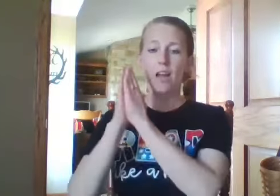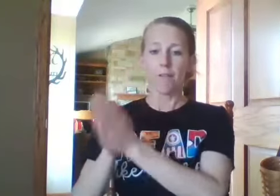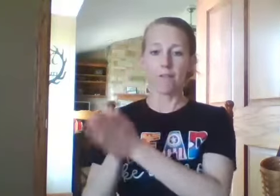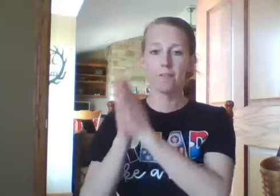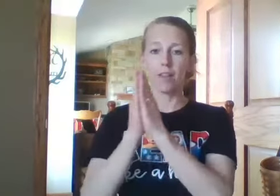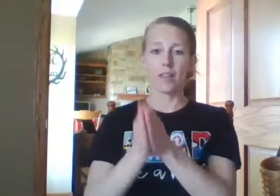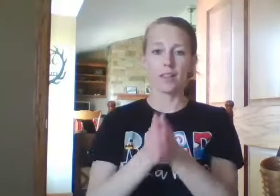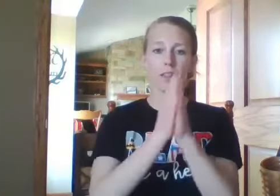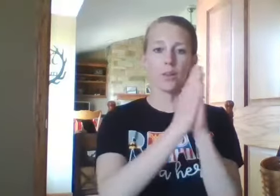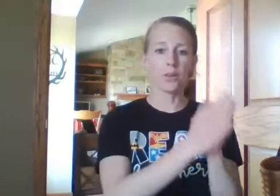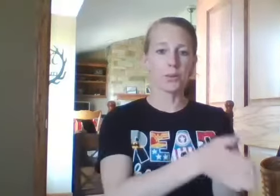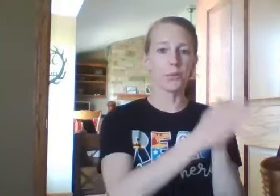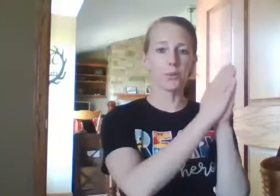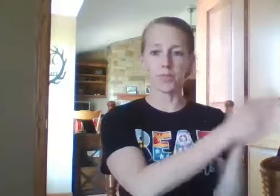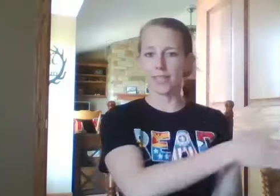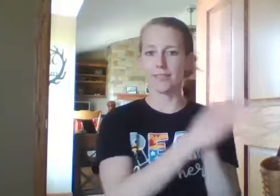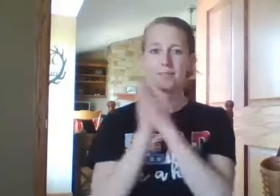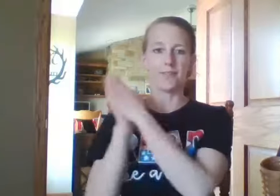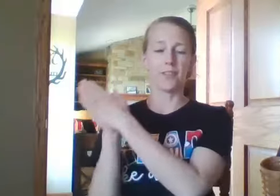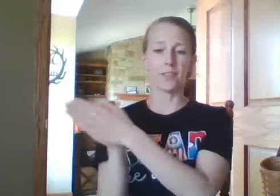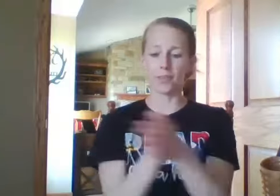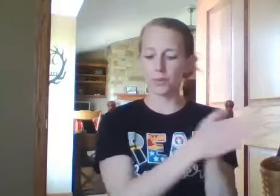f-l-u-t, salute.